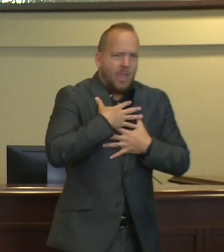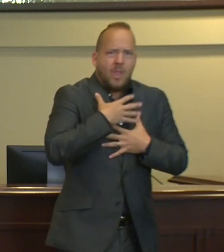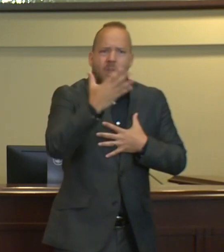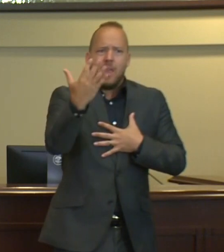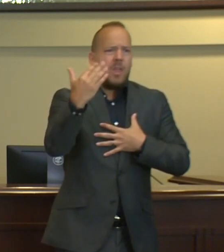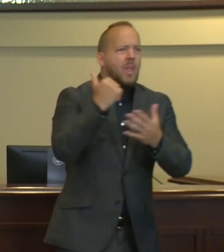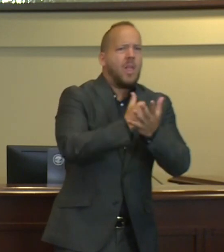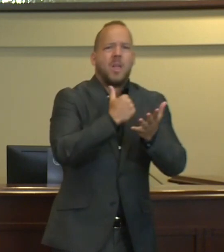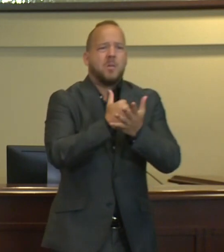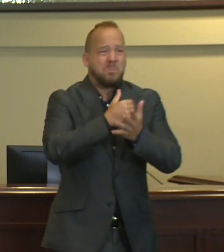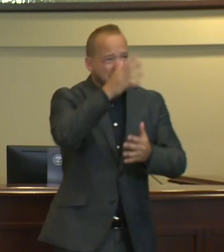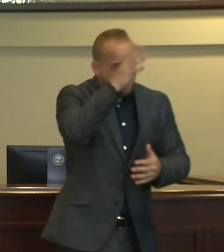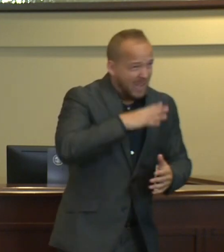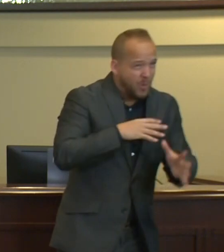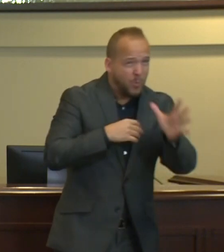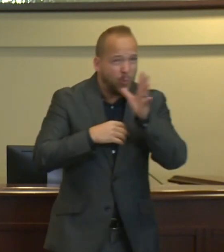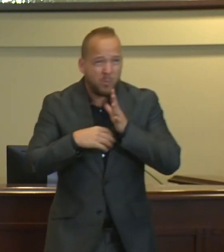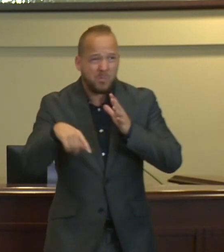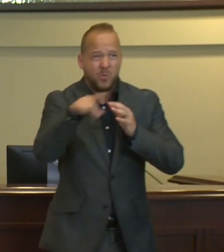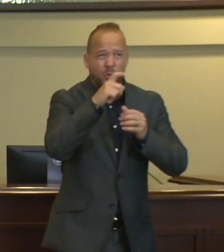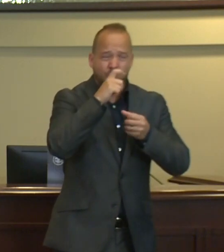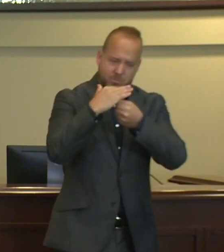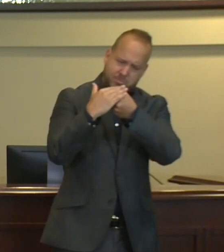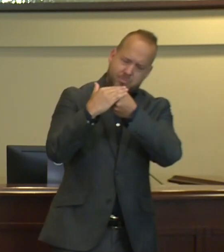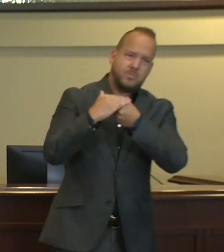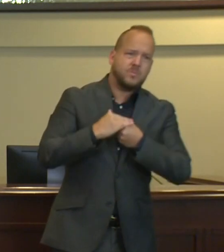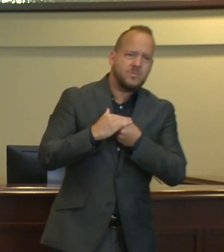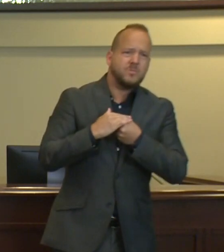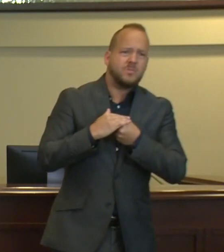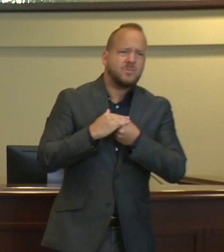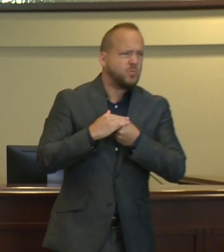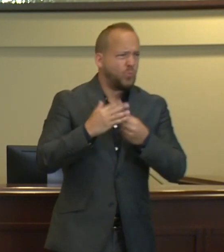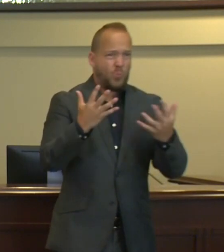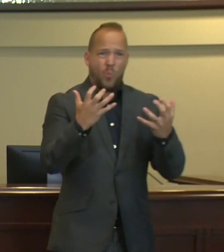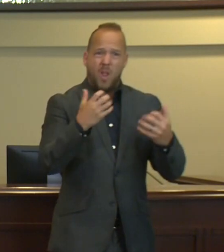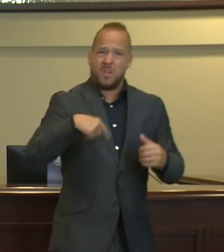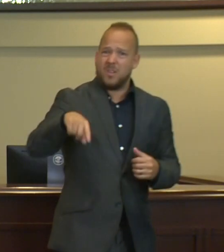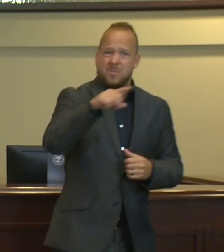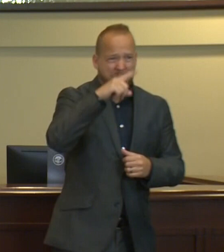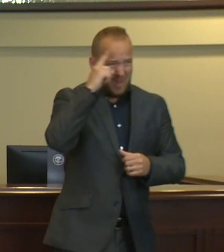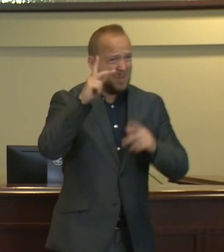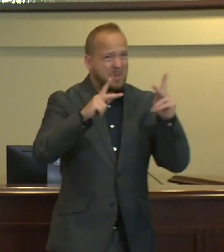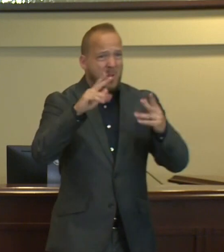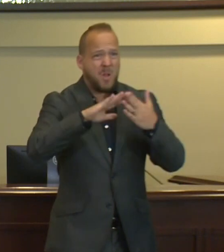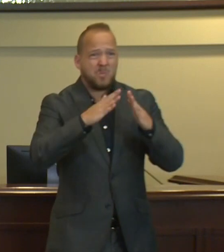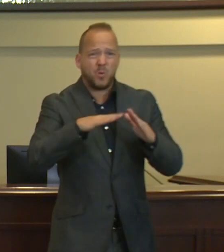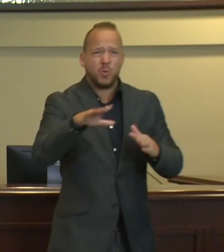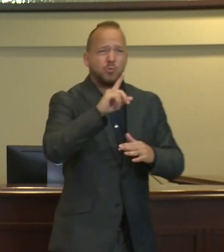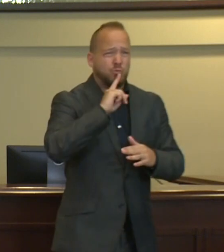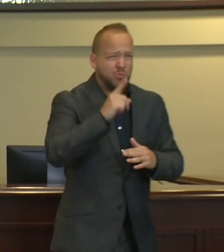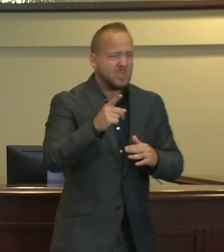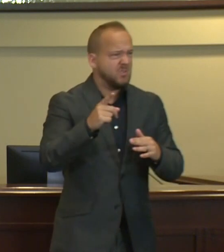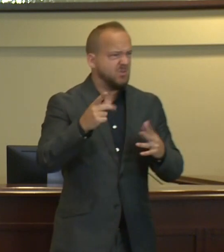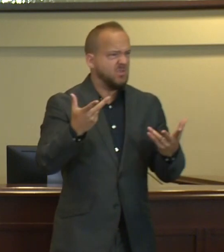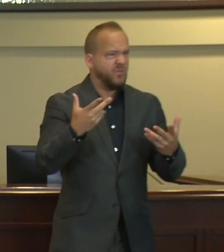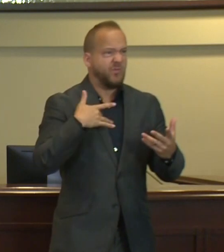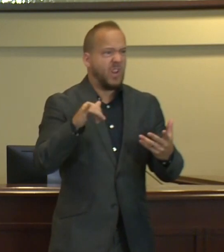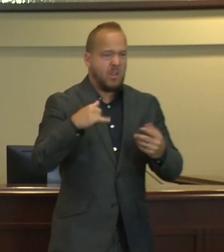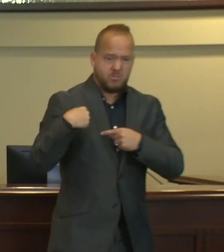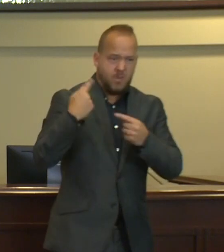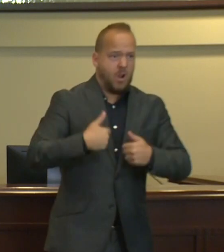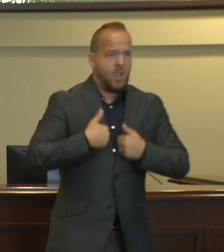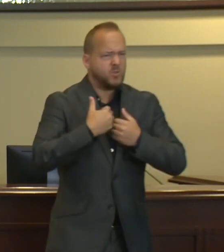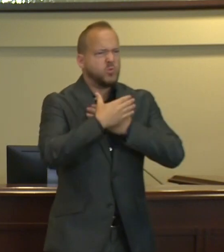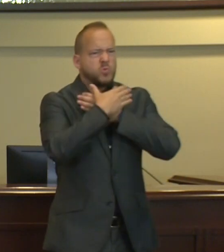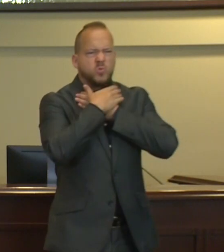from the pressure, to no avail. Black folks in this country are suffocating, literally, as many have taken their last